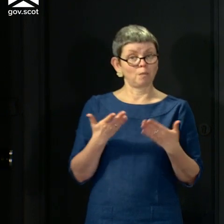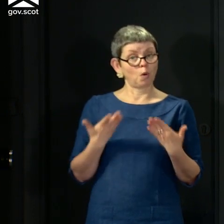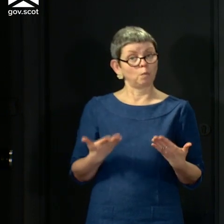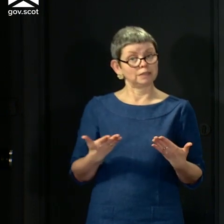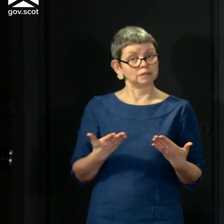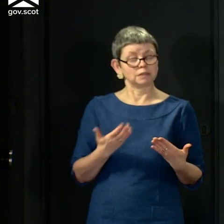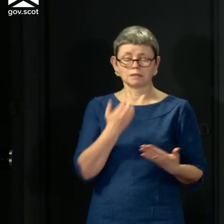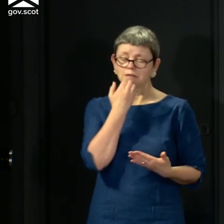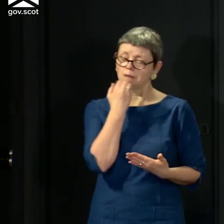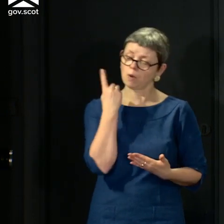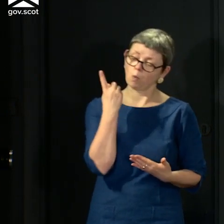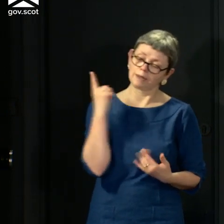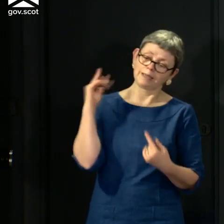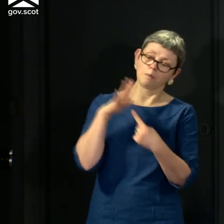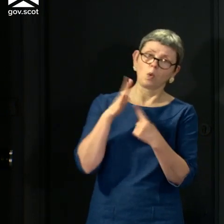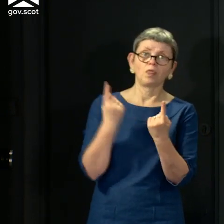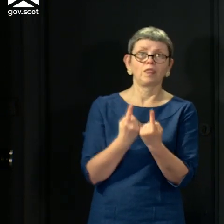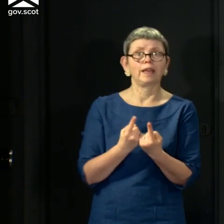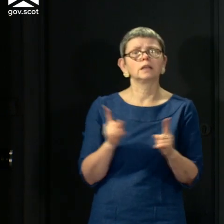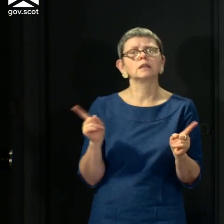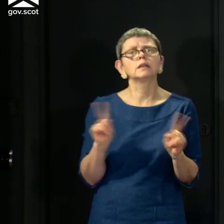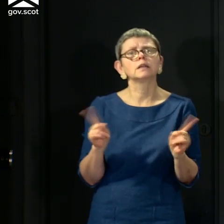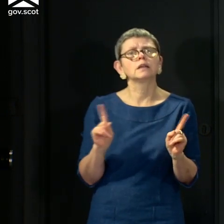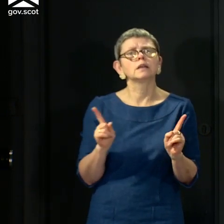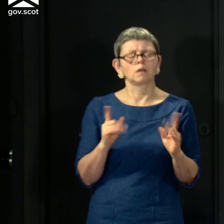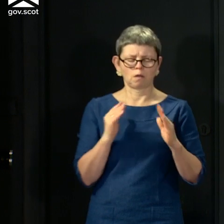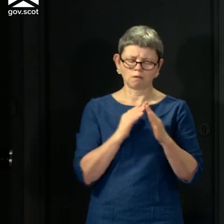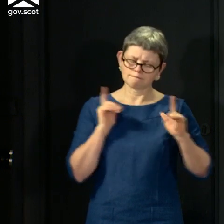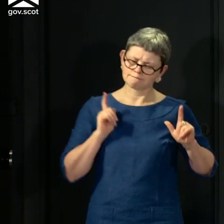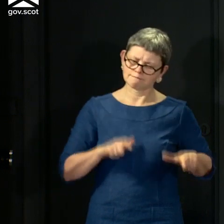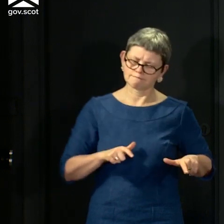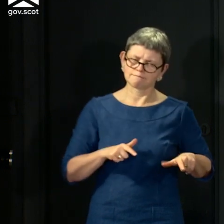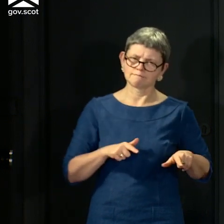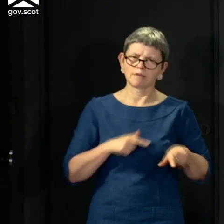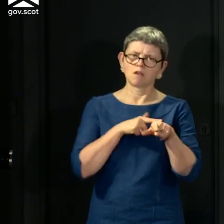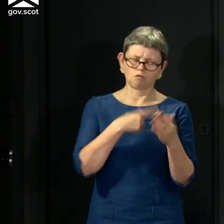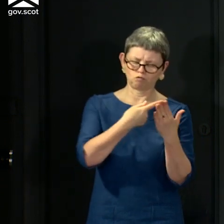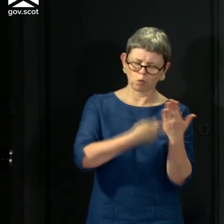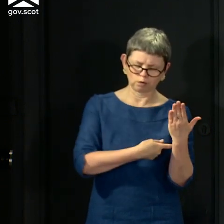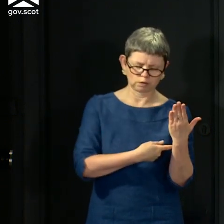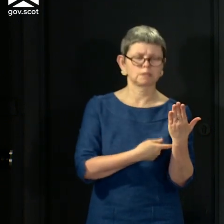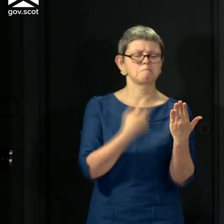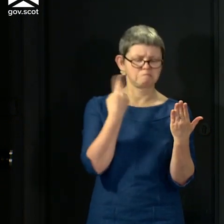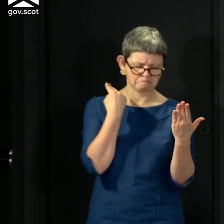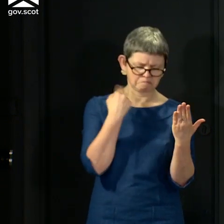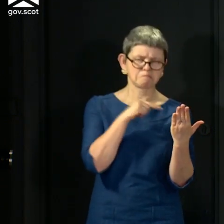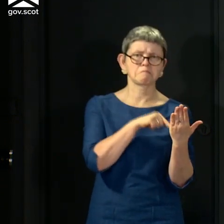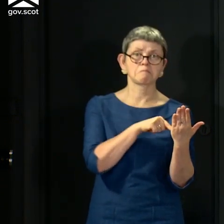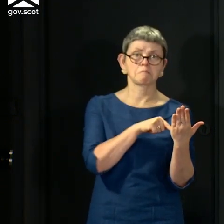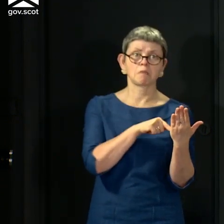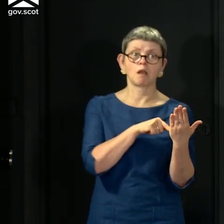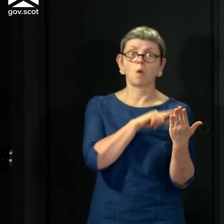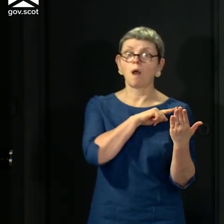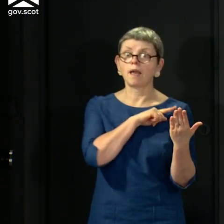important thing we are all doing is staying at home and following the lockdown rules. As I said yesterday, that is making a difference,